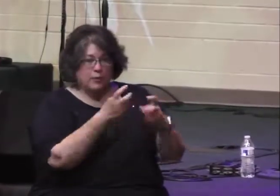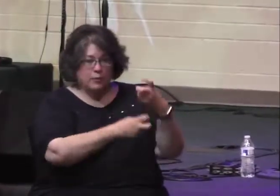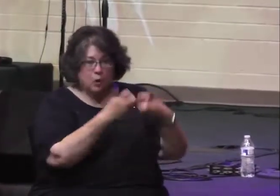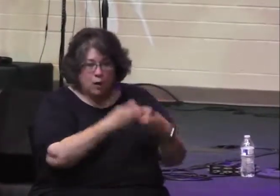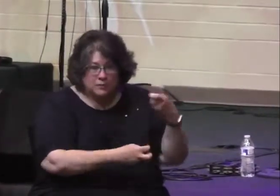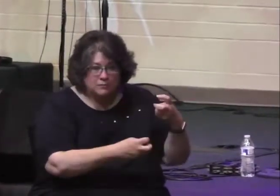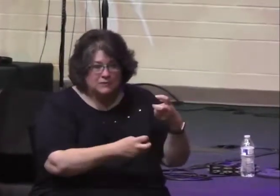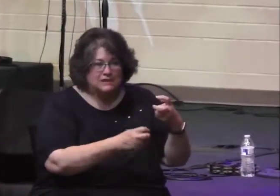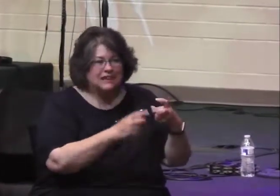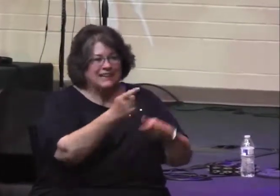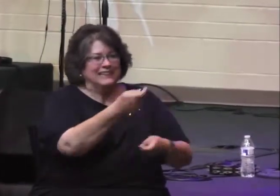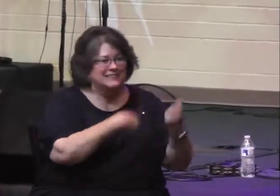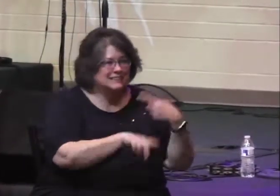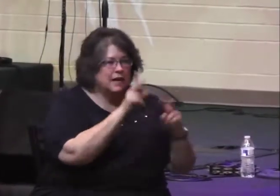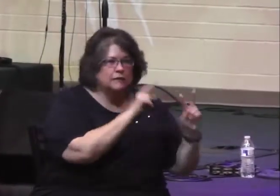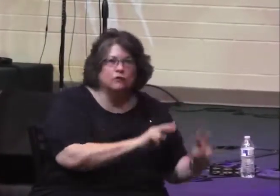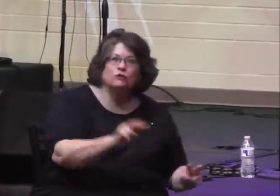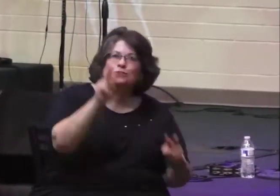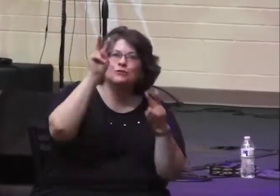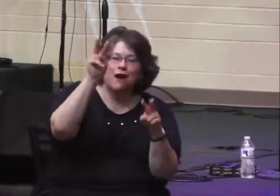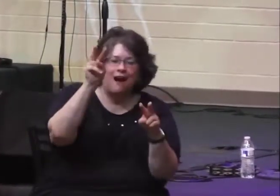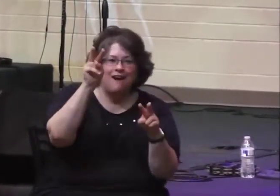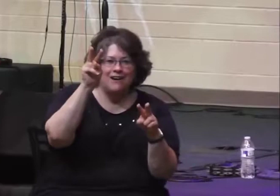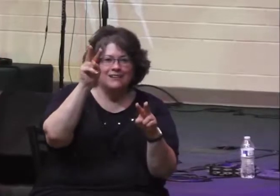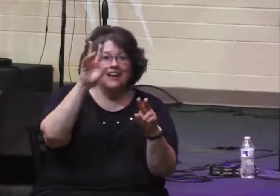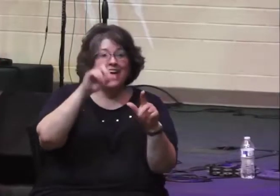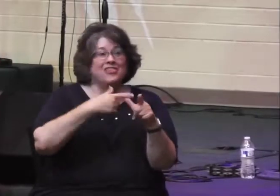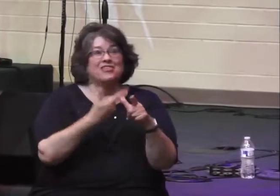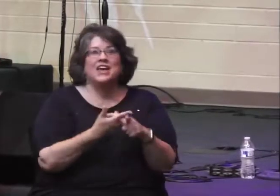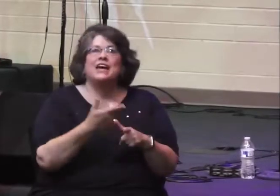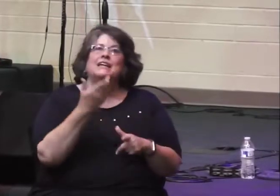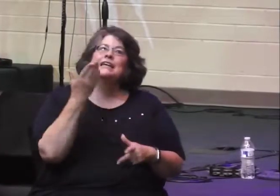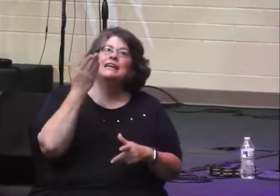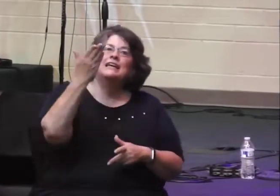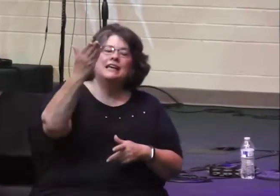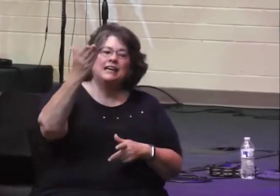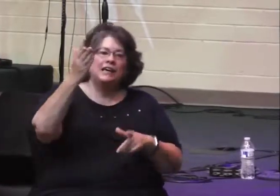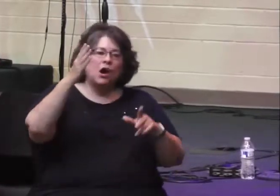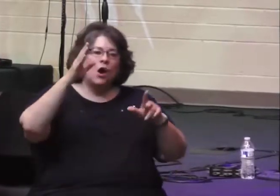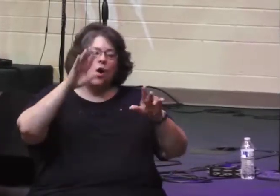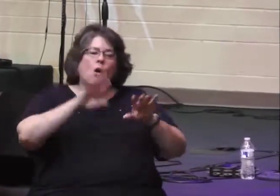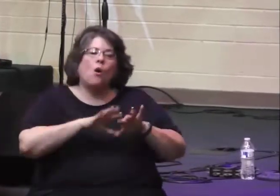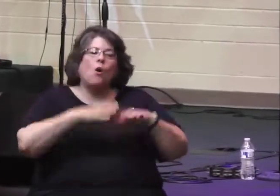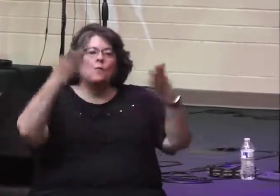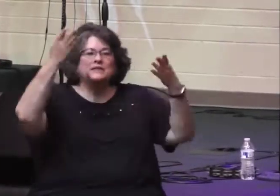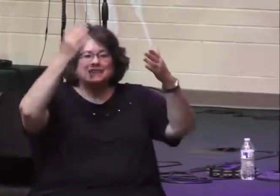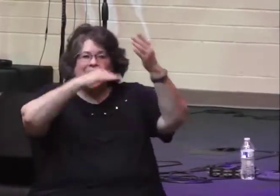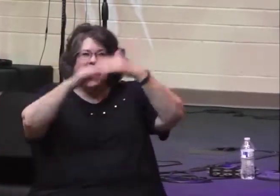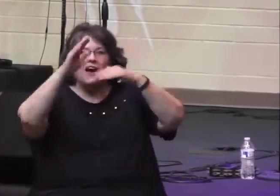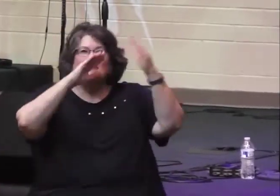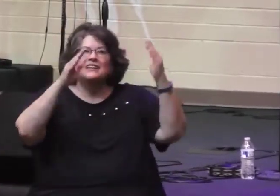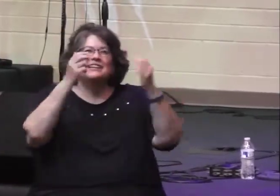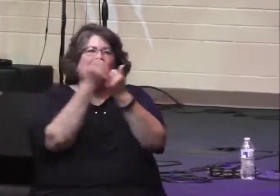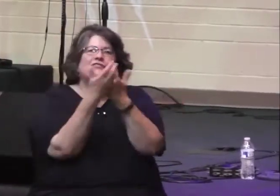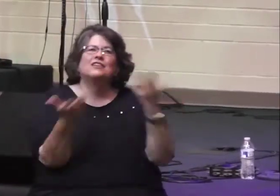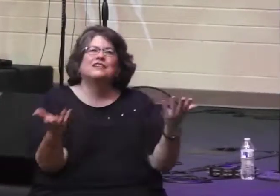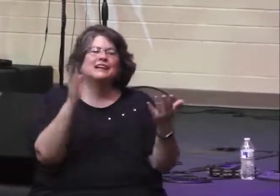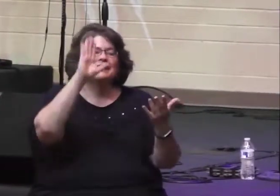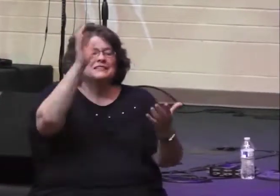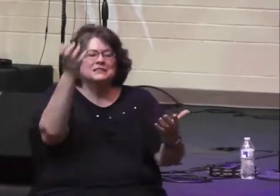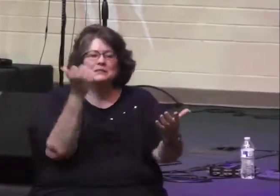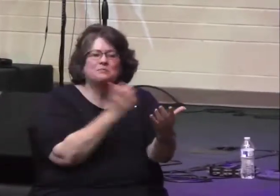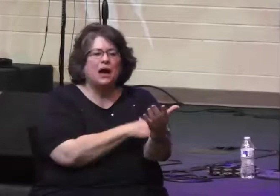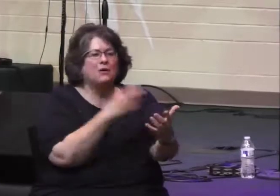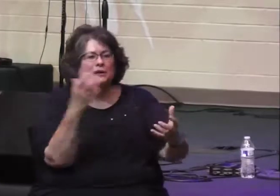humbly on God, then he can open the floodgates of heaven's resources.